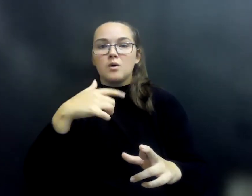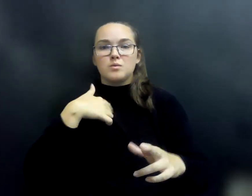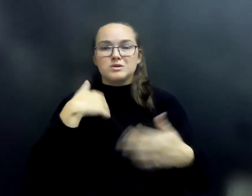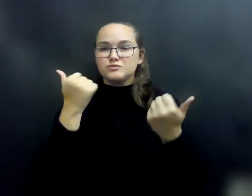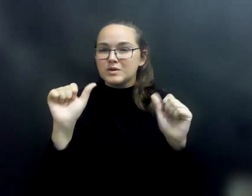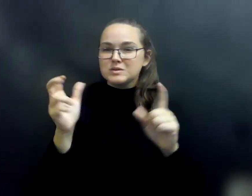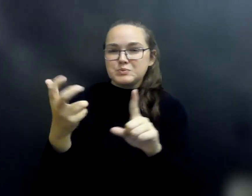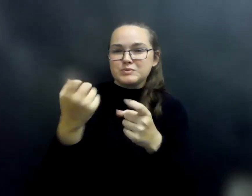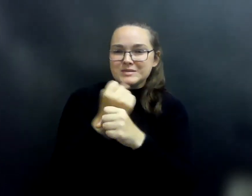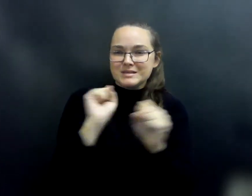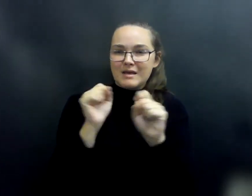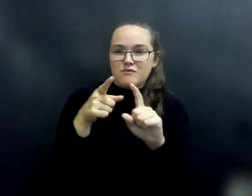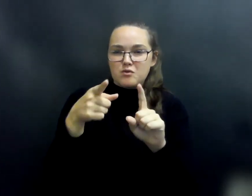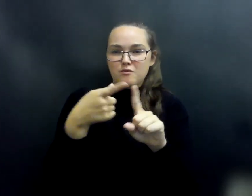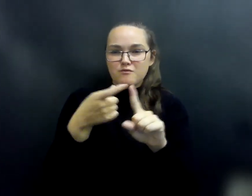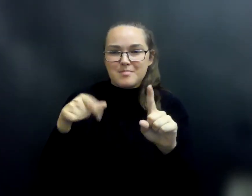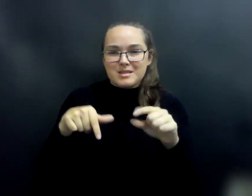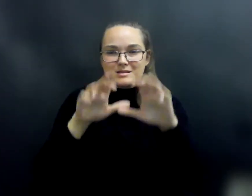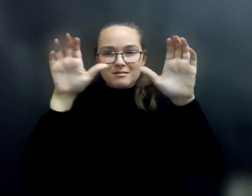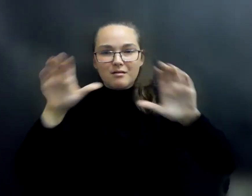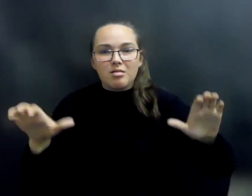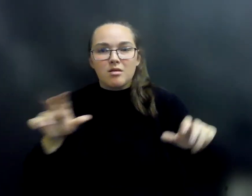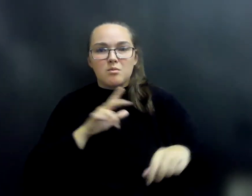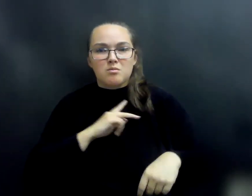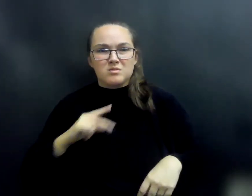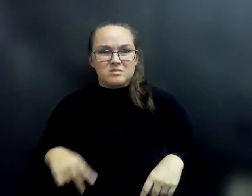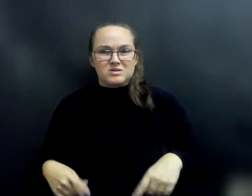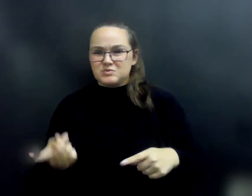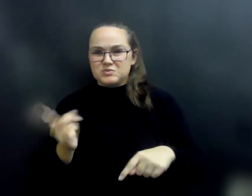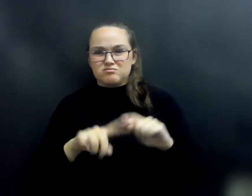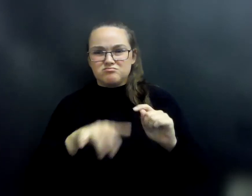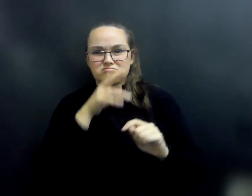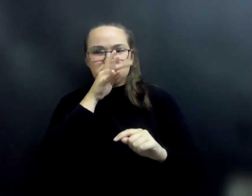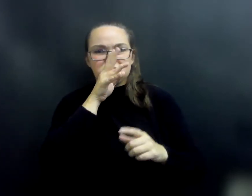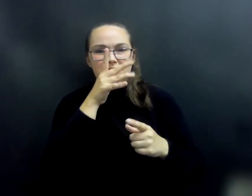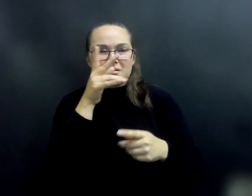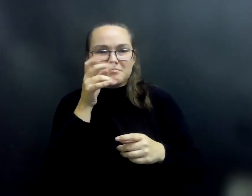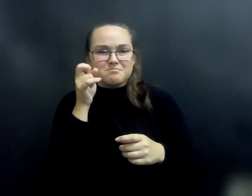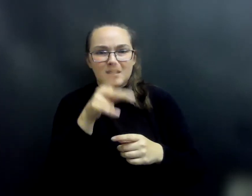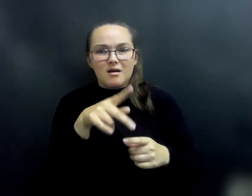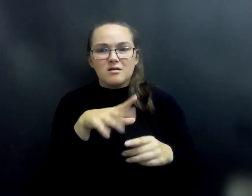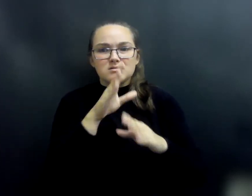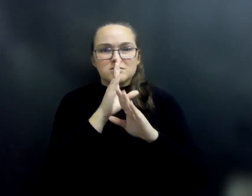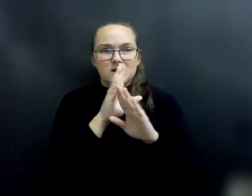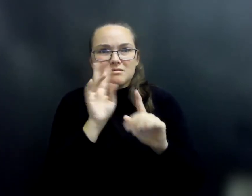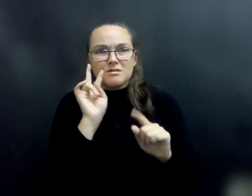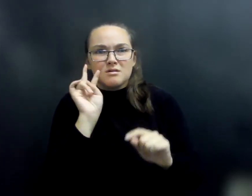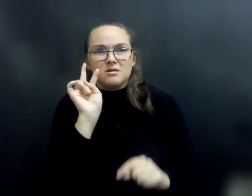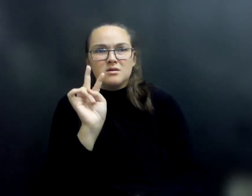this castle. Though the princess could make no reply, her sad, silent stare pierced the prince's